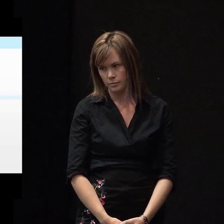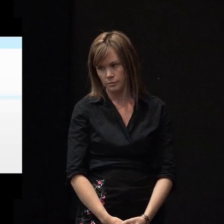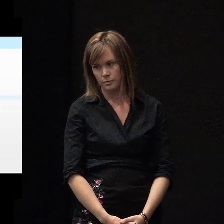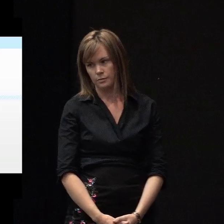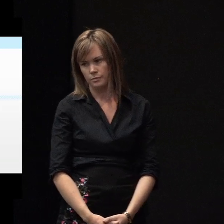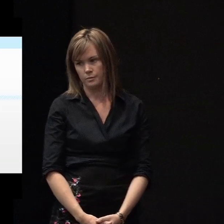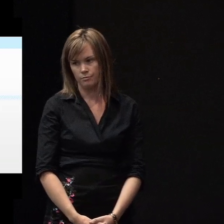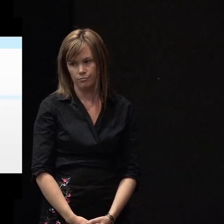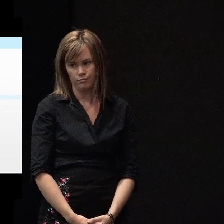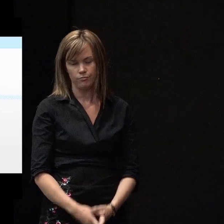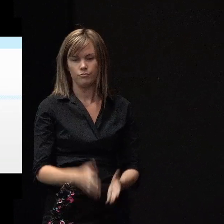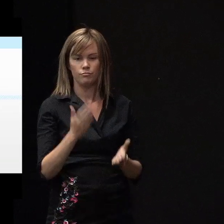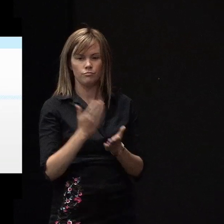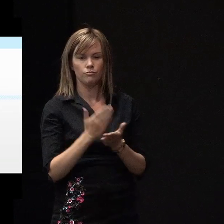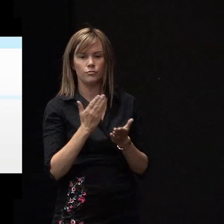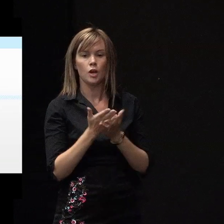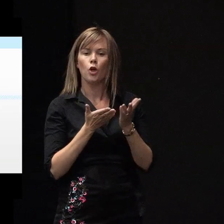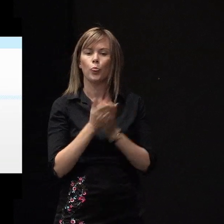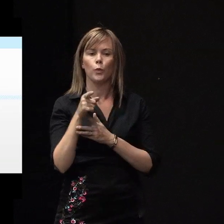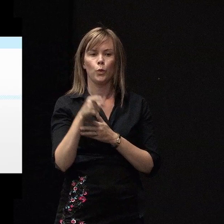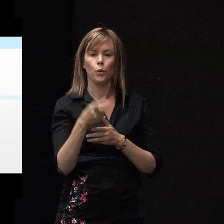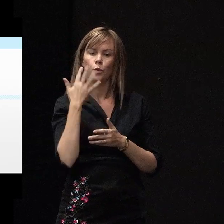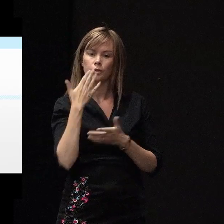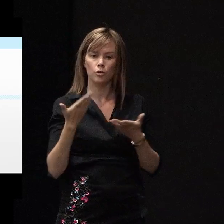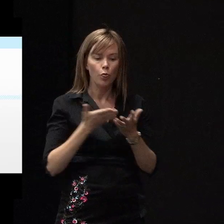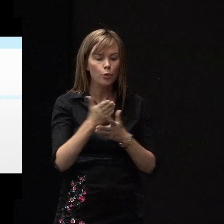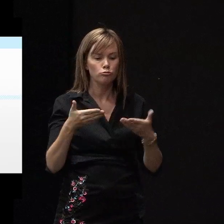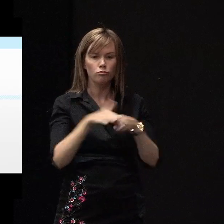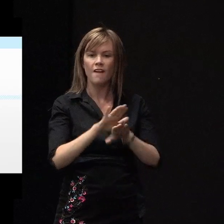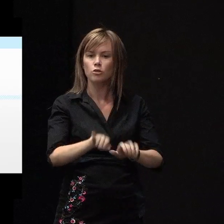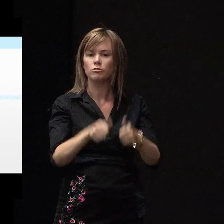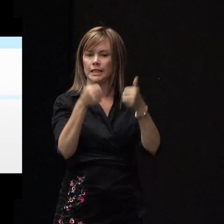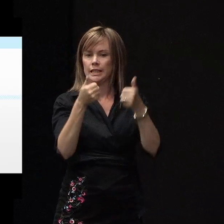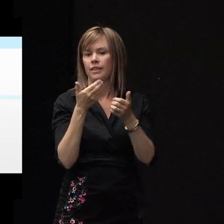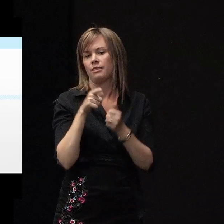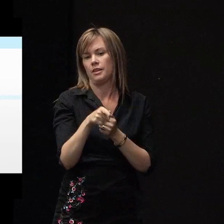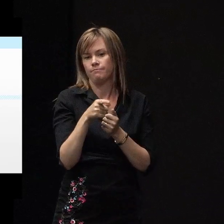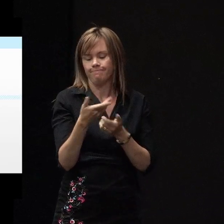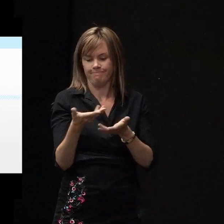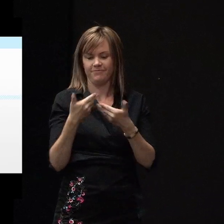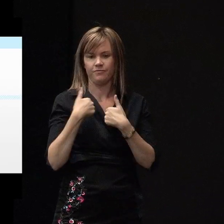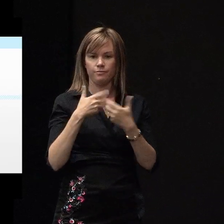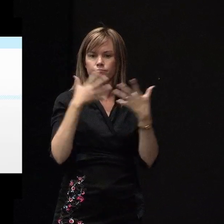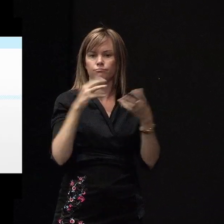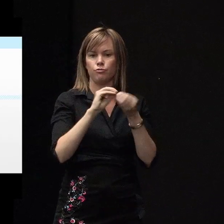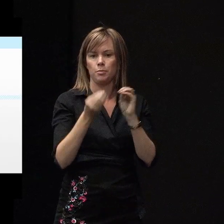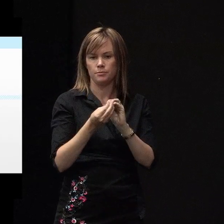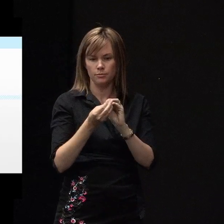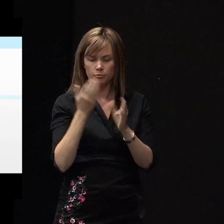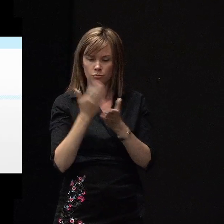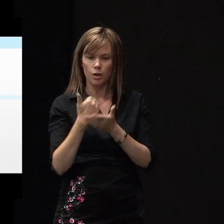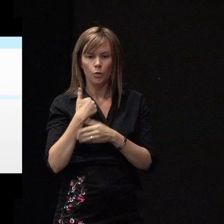There are so many things during the recovery period that cause us hassles and problems and we tend to push them to a side